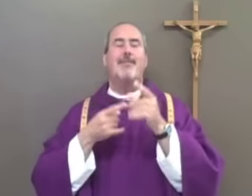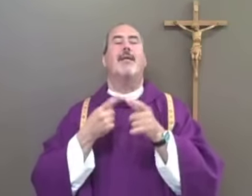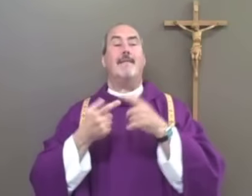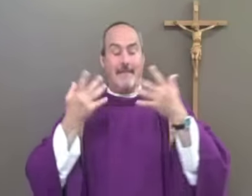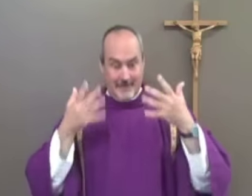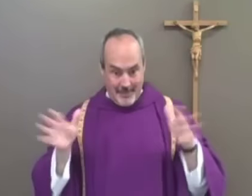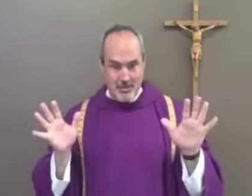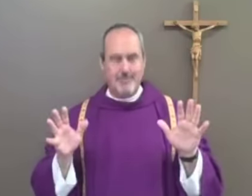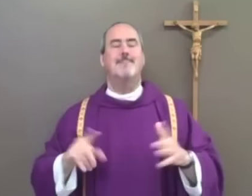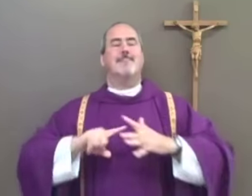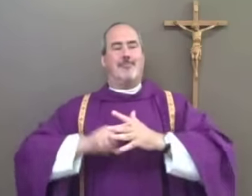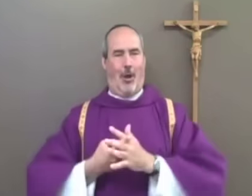serve people better.